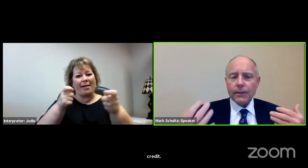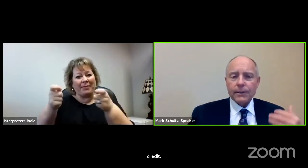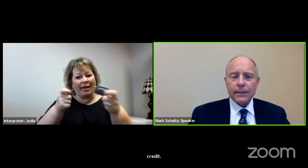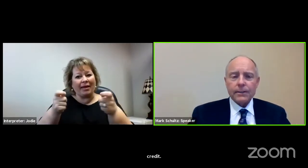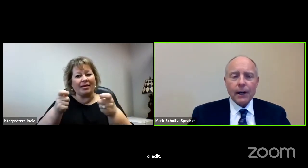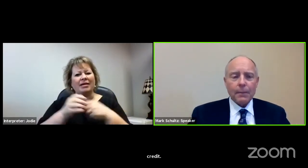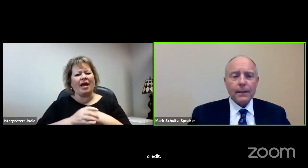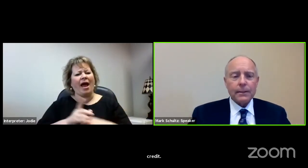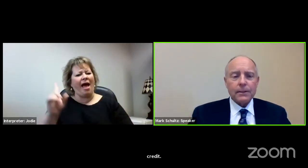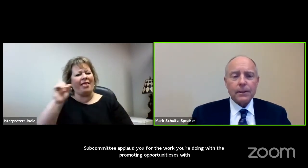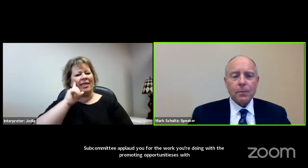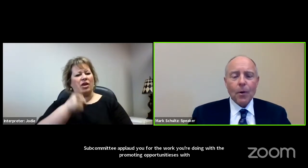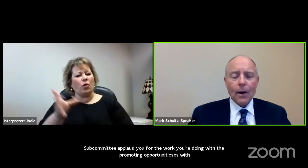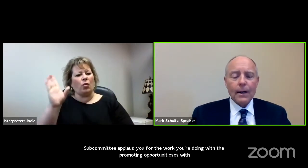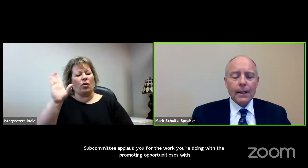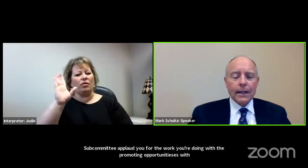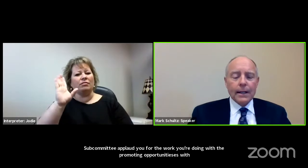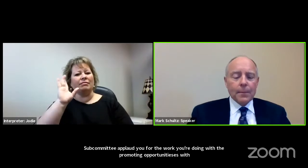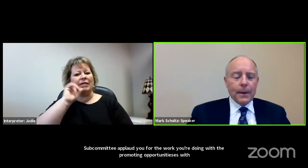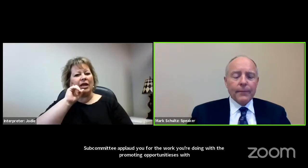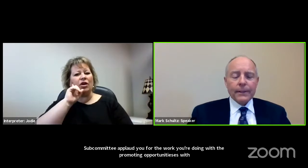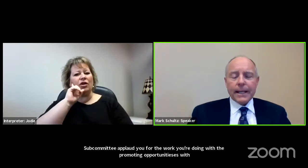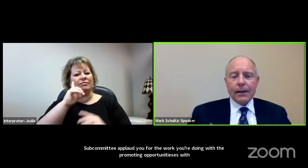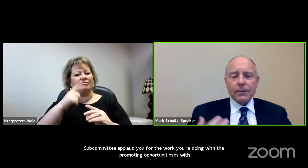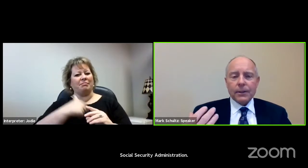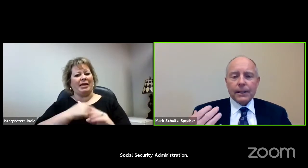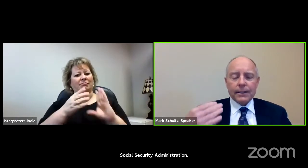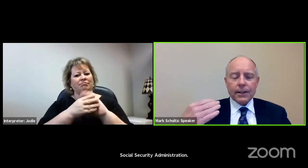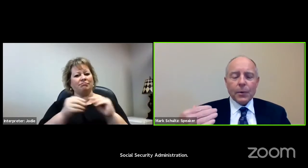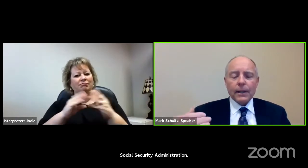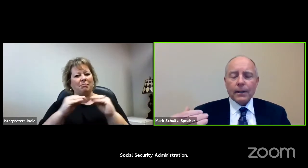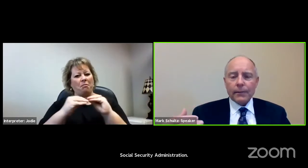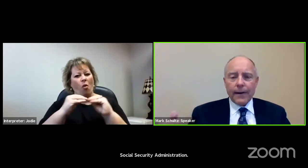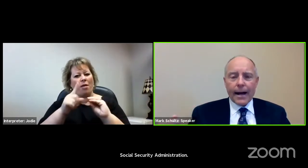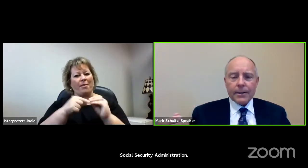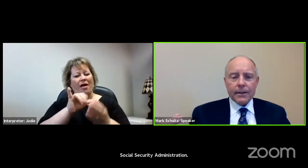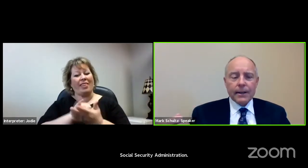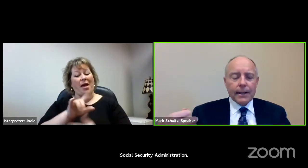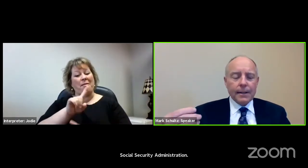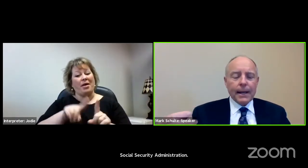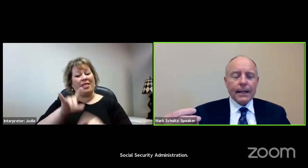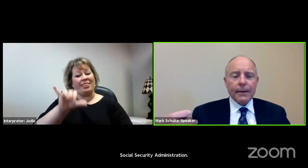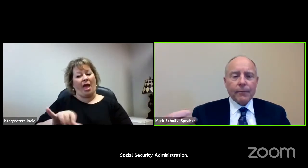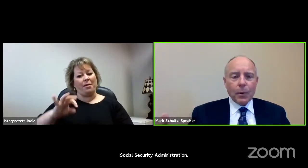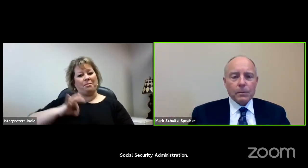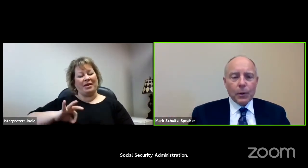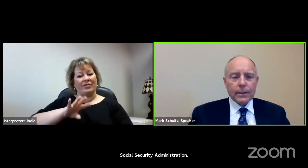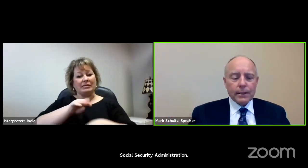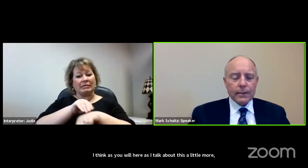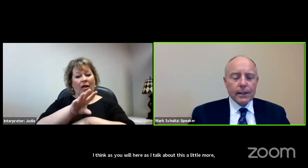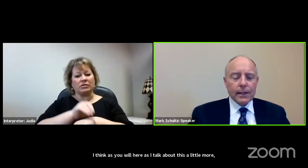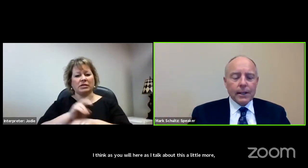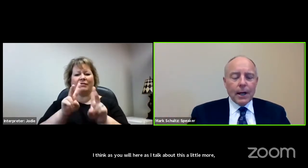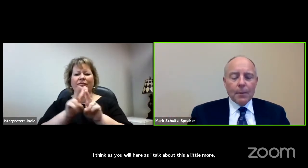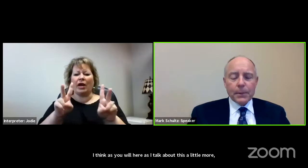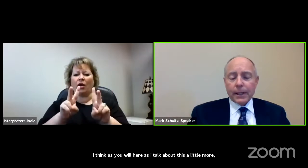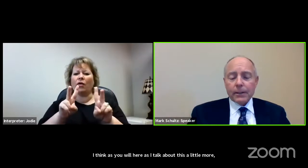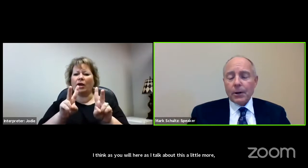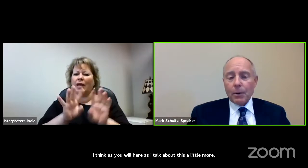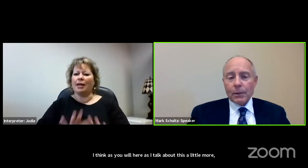think as you'll hear as I talk about this a little more, benefits counseling is a critical factor in making informed choices,